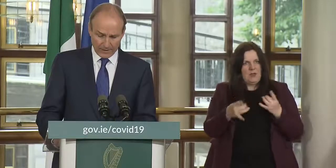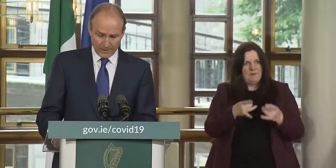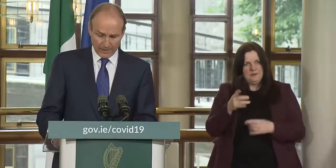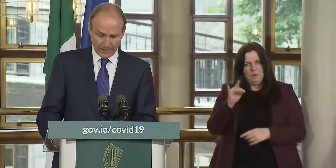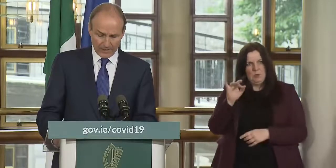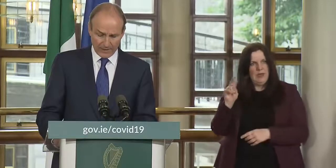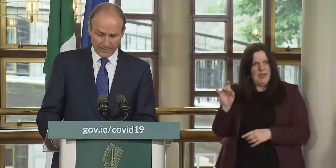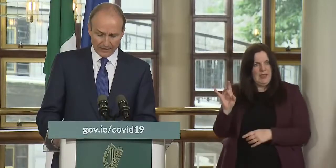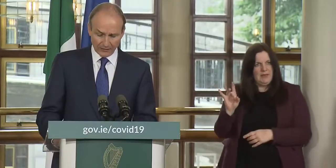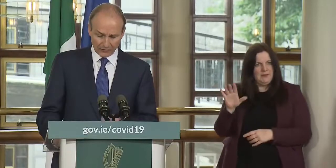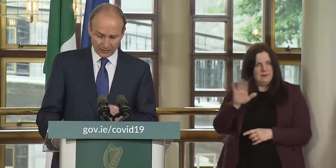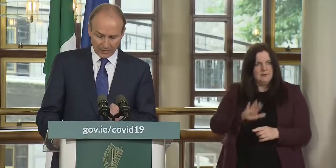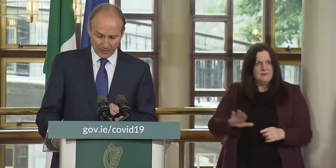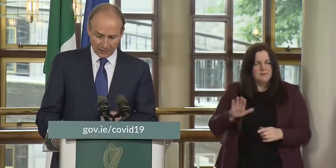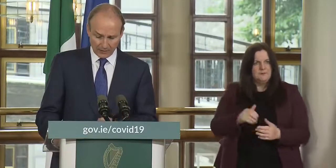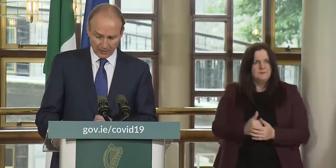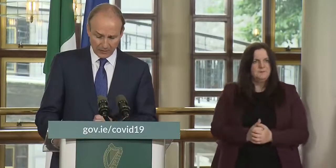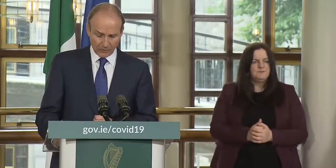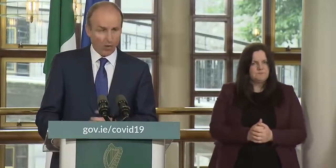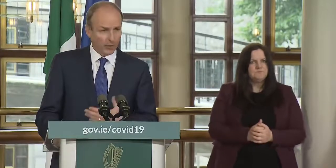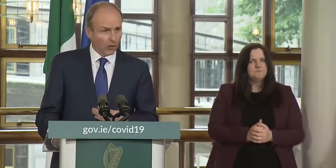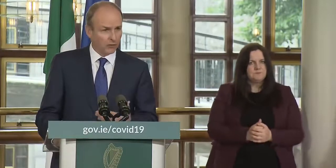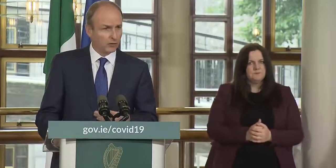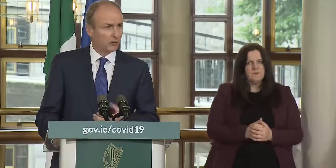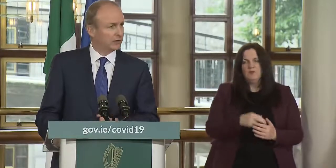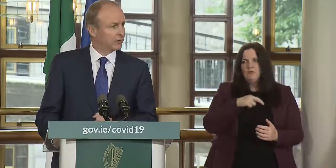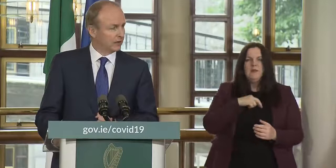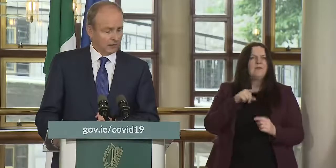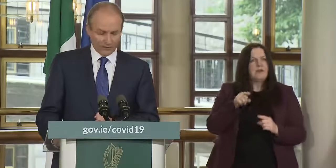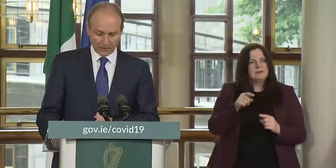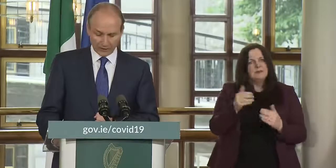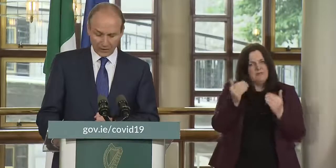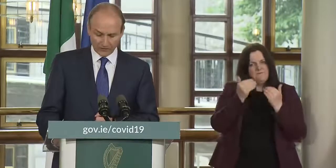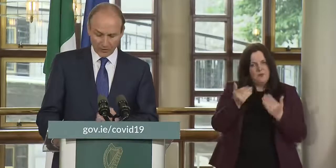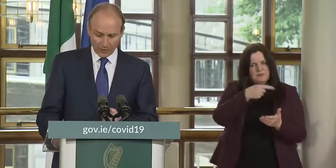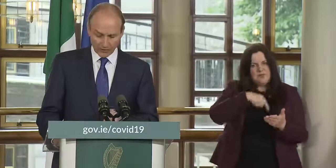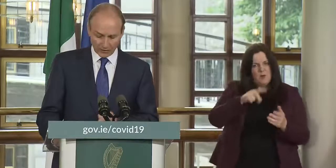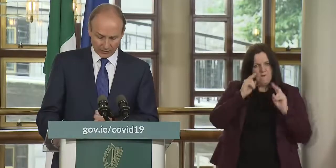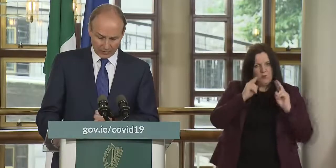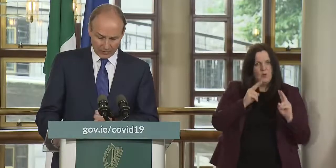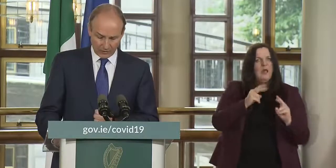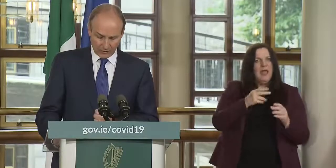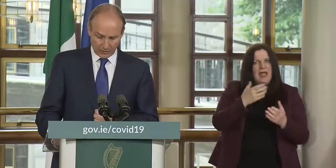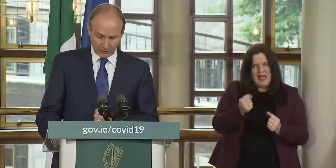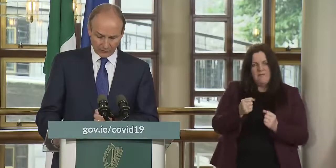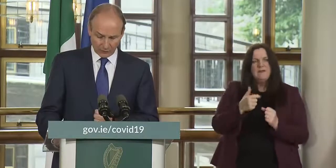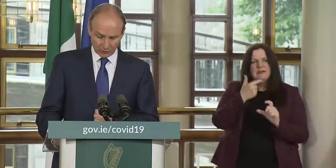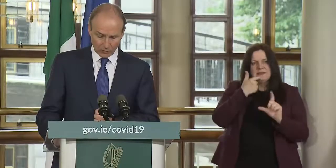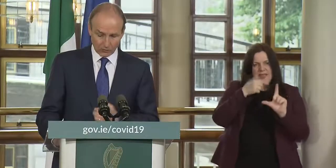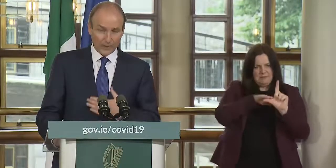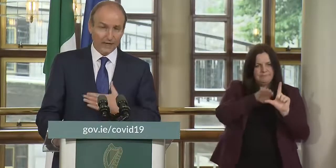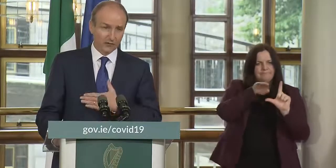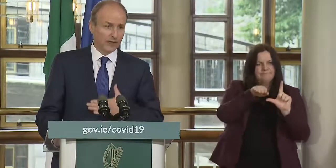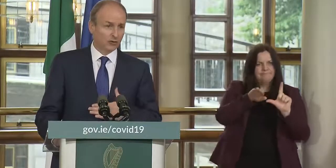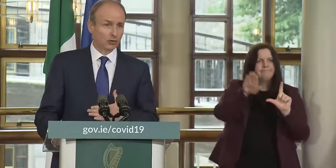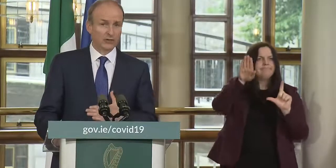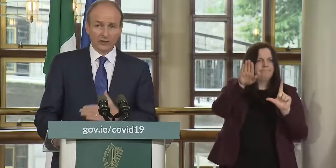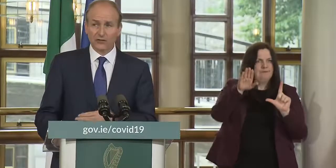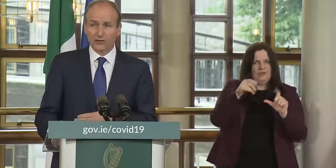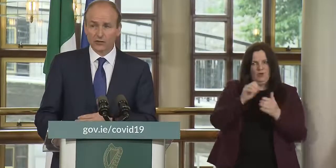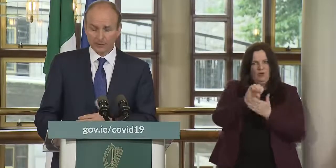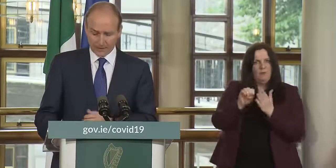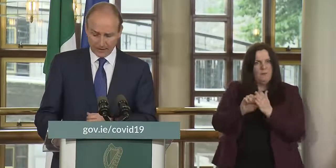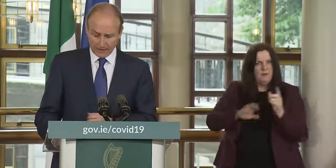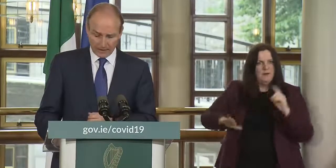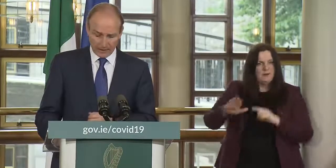and that is informing our view as second ways are emerging across europe we have to make sure